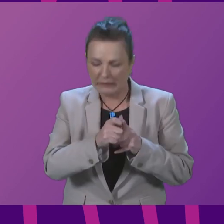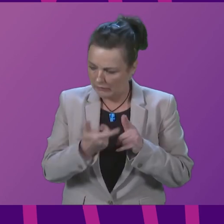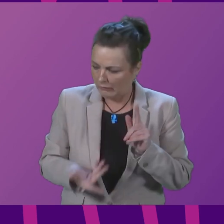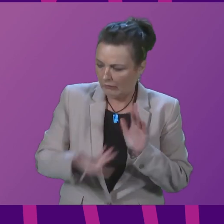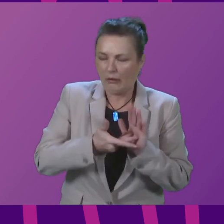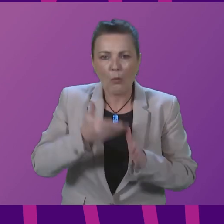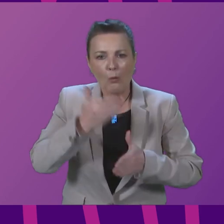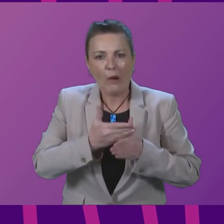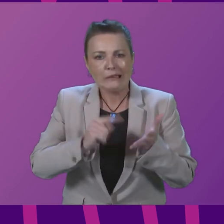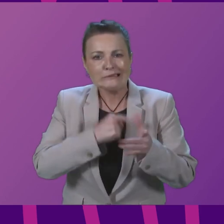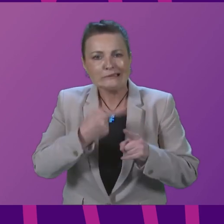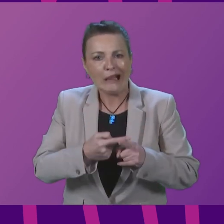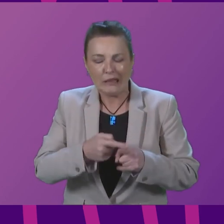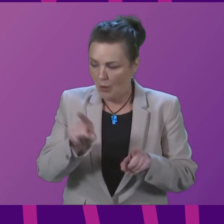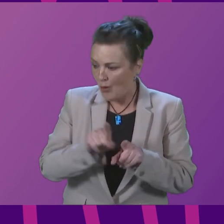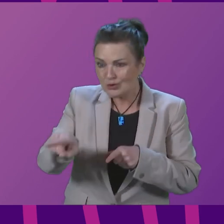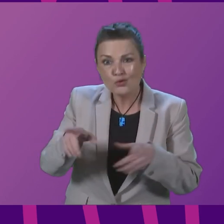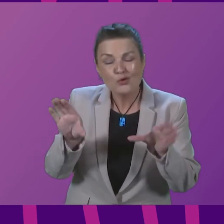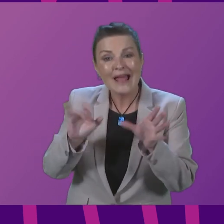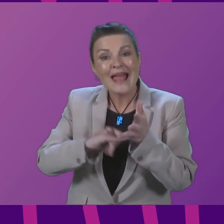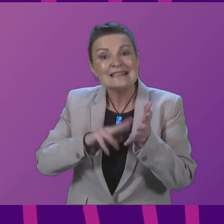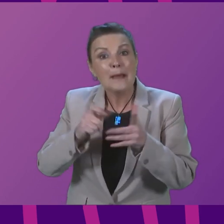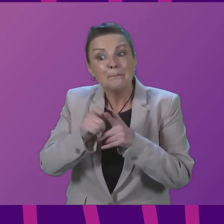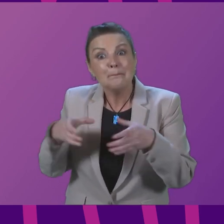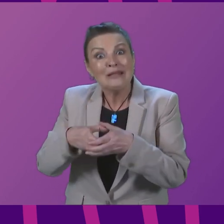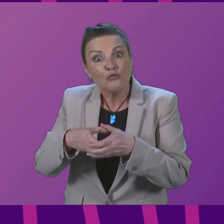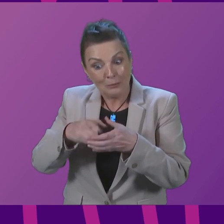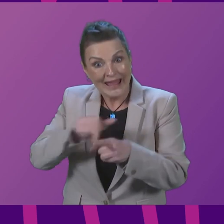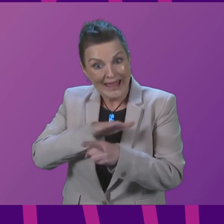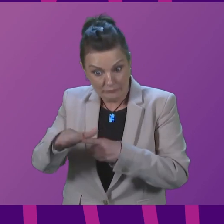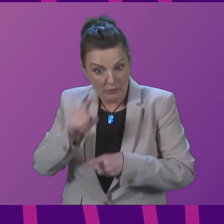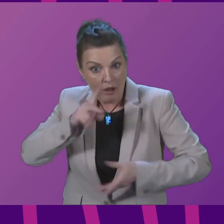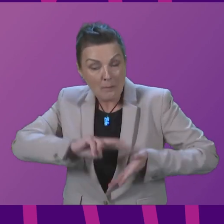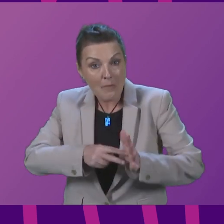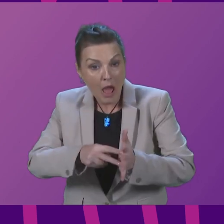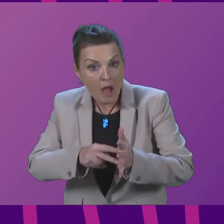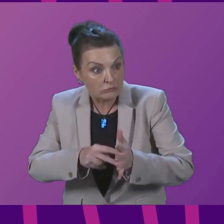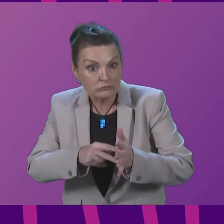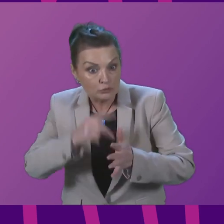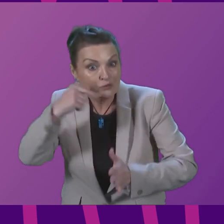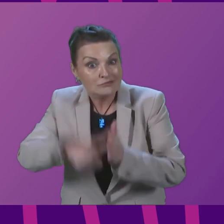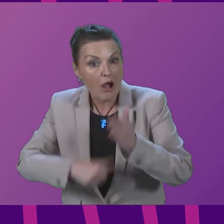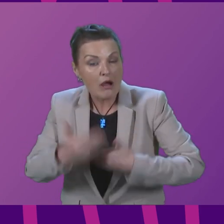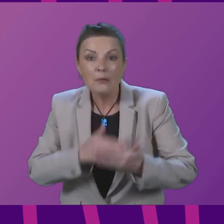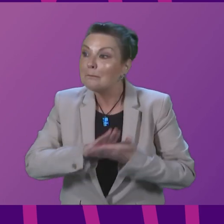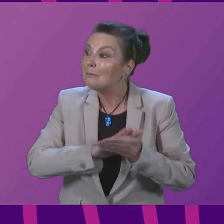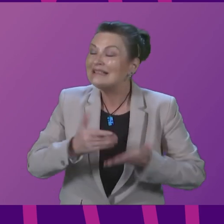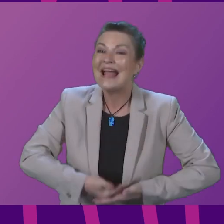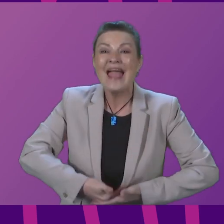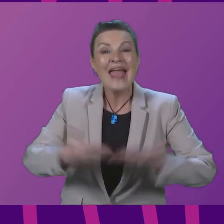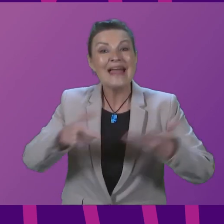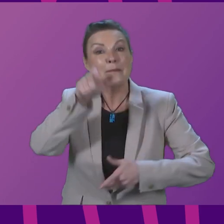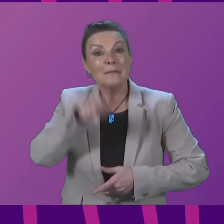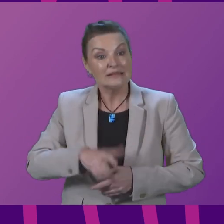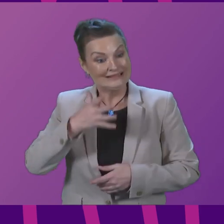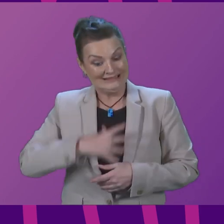Edinburgh has charged ahead with plans to introduce it. Plans that would hit anyone who needs their car to get